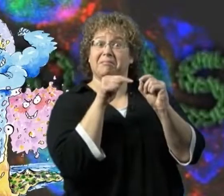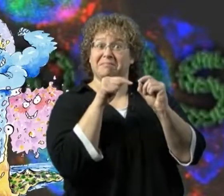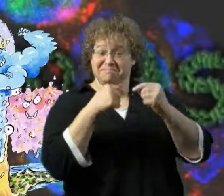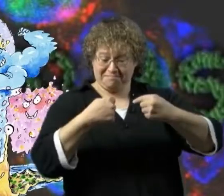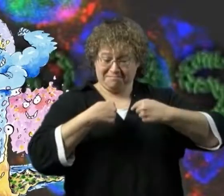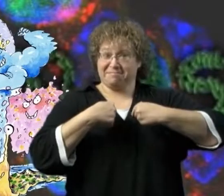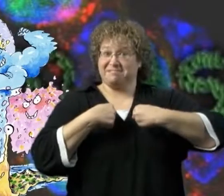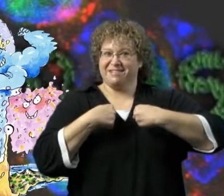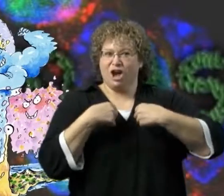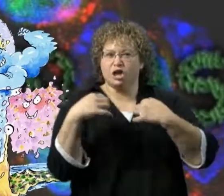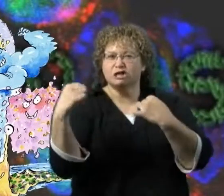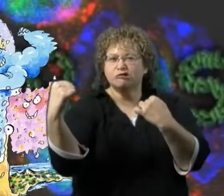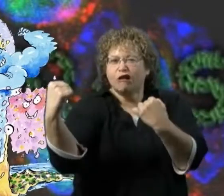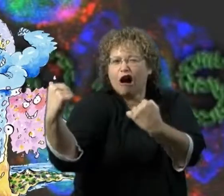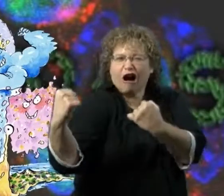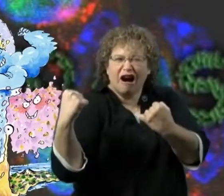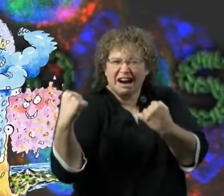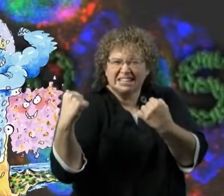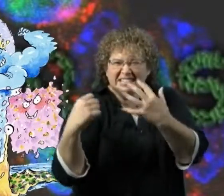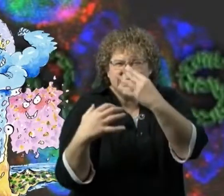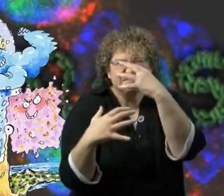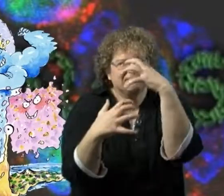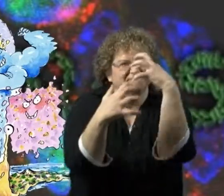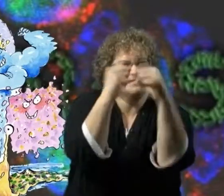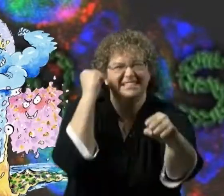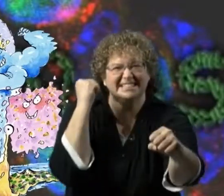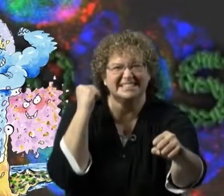But we are strong and we are mean